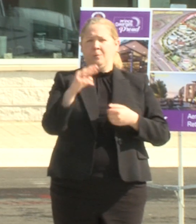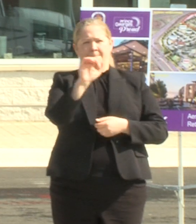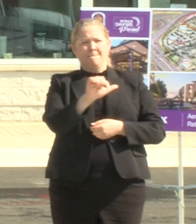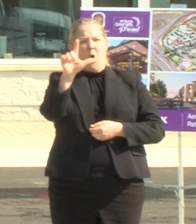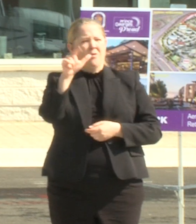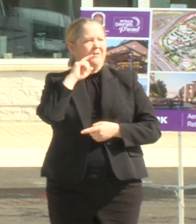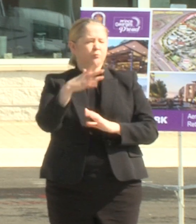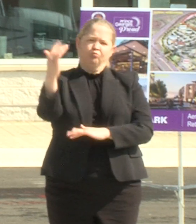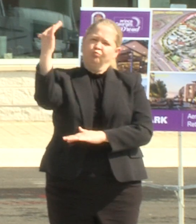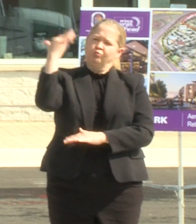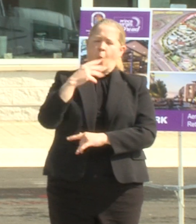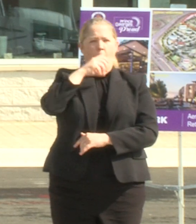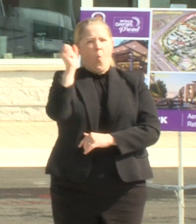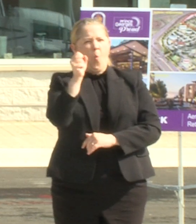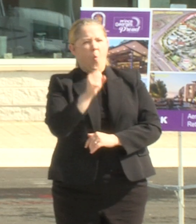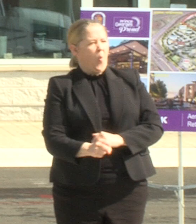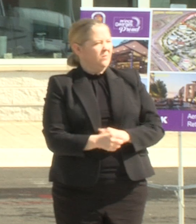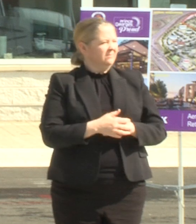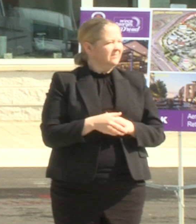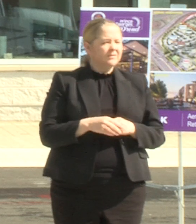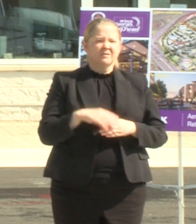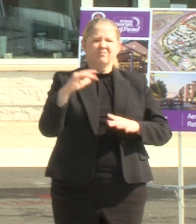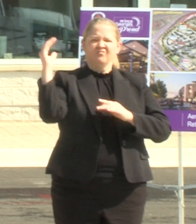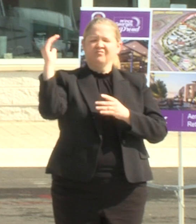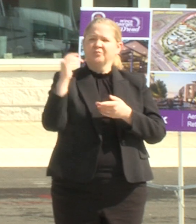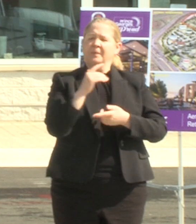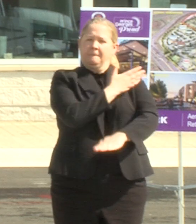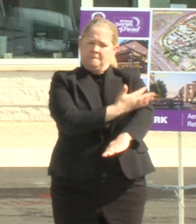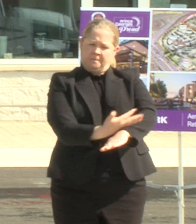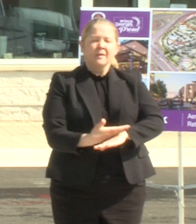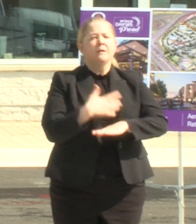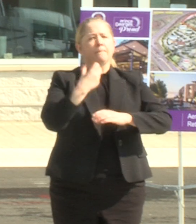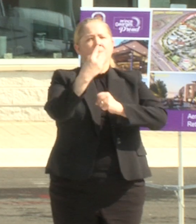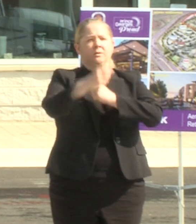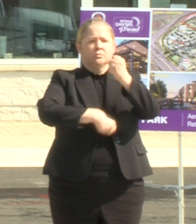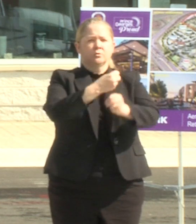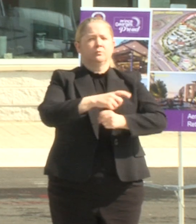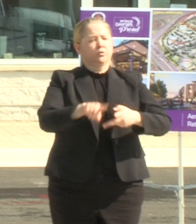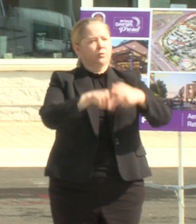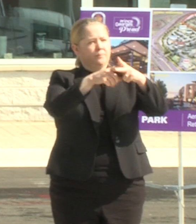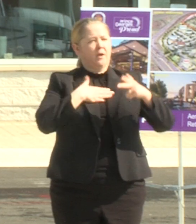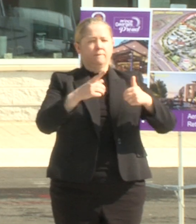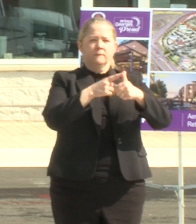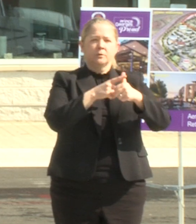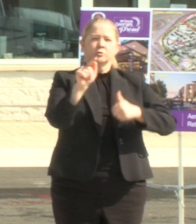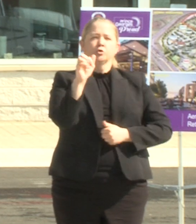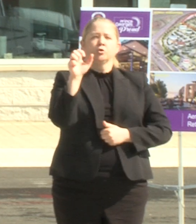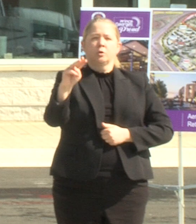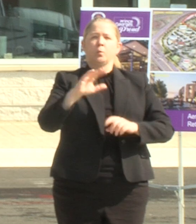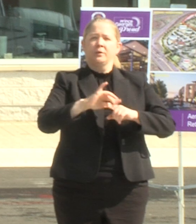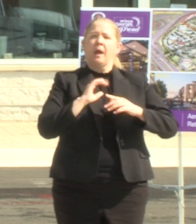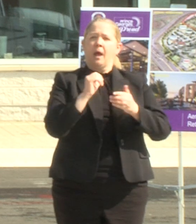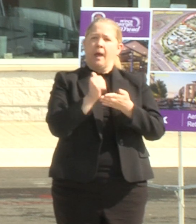bygone error of our community years ago at the start of my first term and with the help of an outstanding team